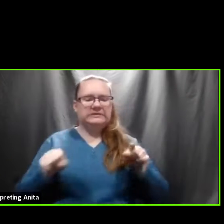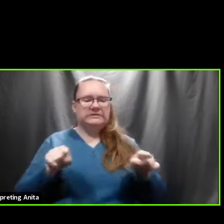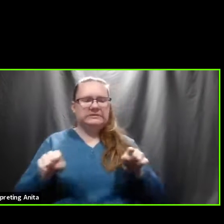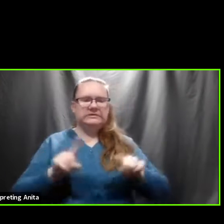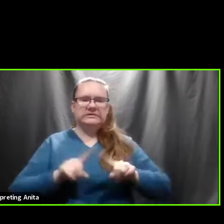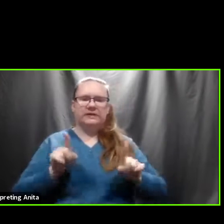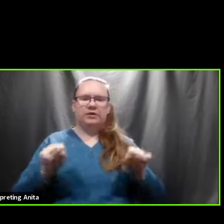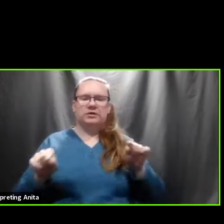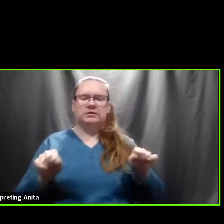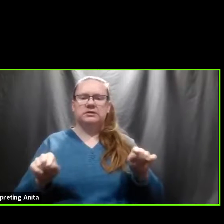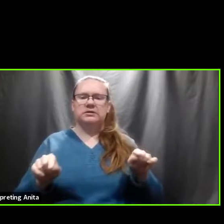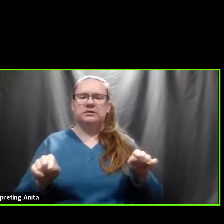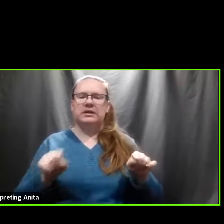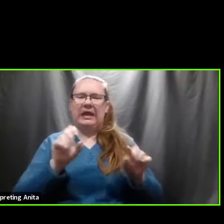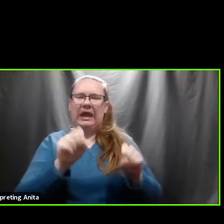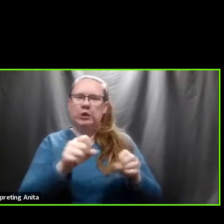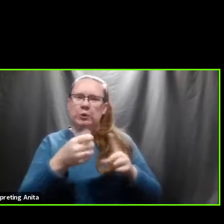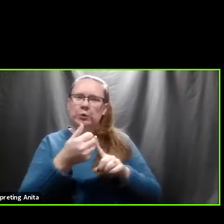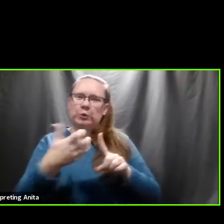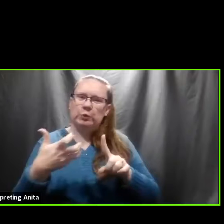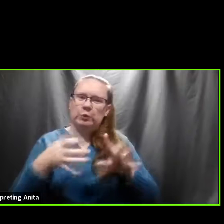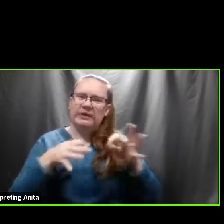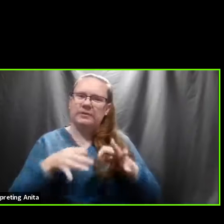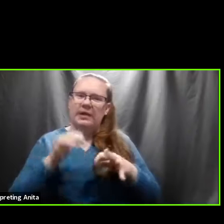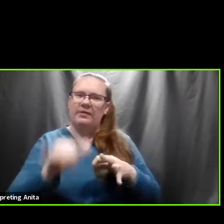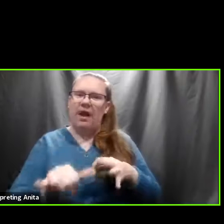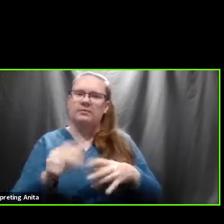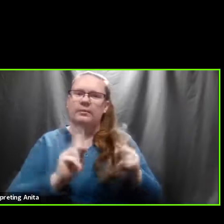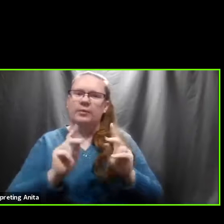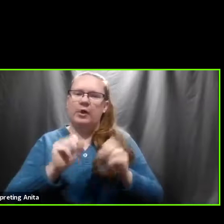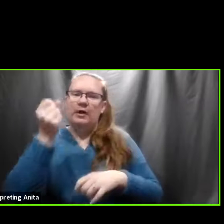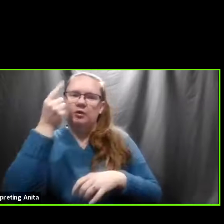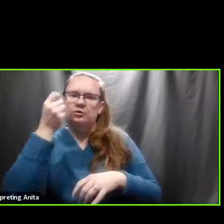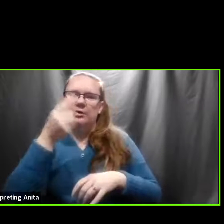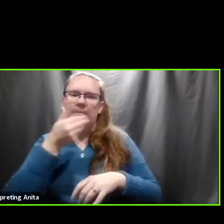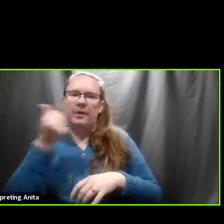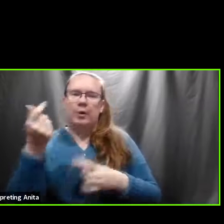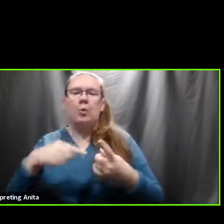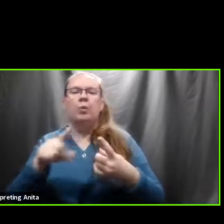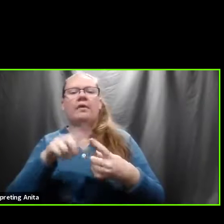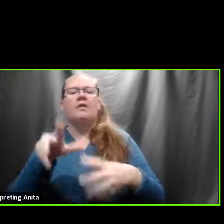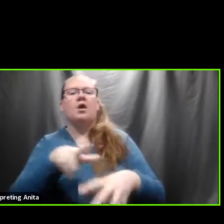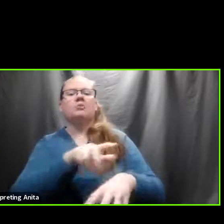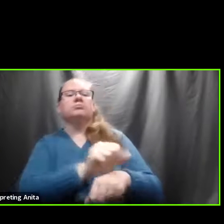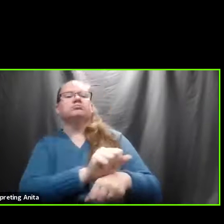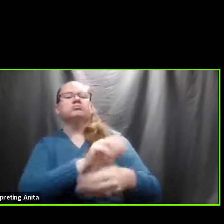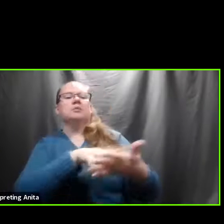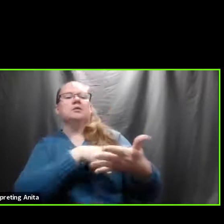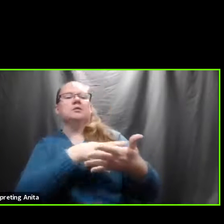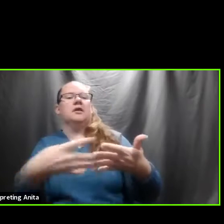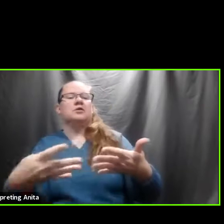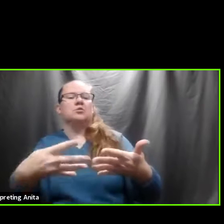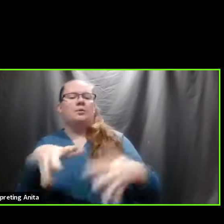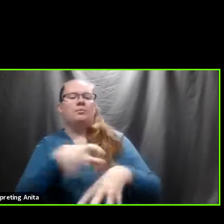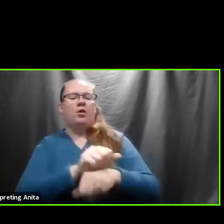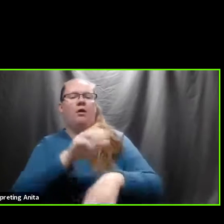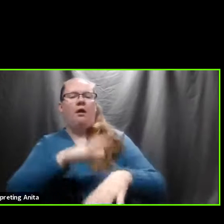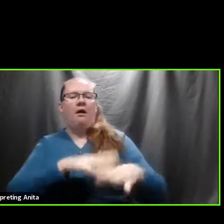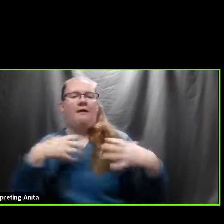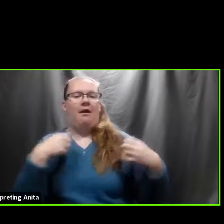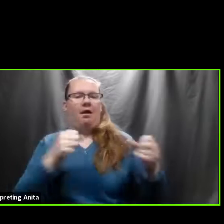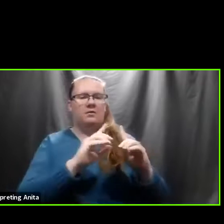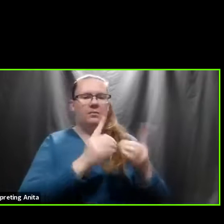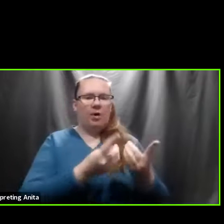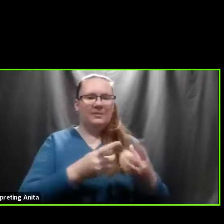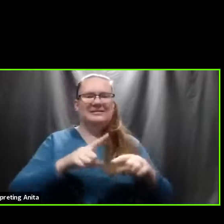I guess, can you talk about that a little, just so people better understand when they're booking on the health department's website, it's different than, you know, going to